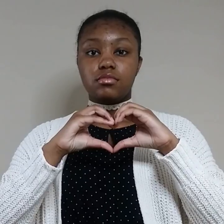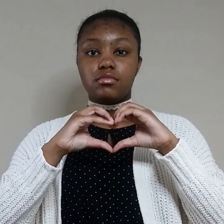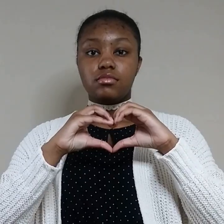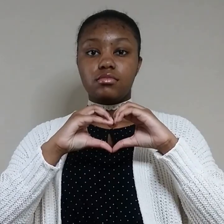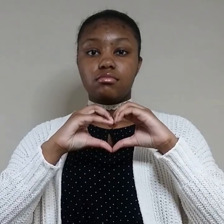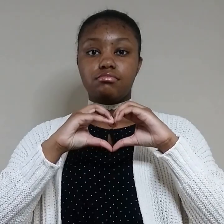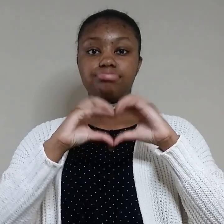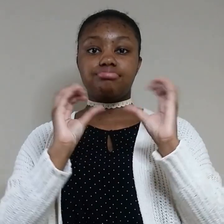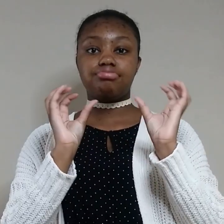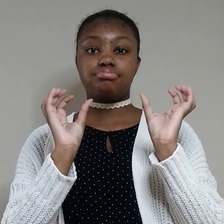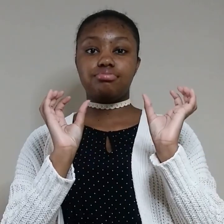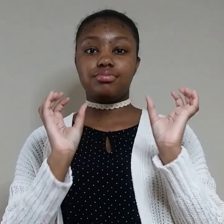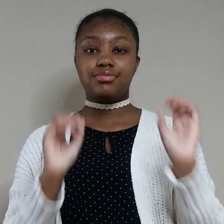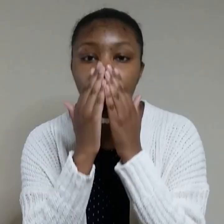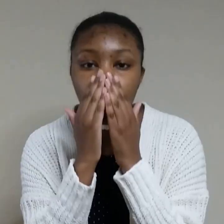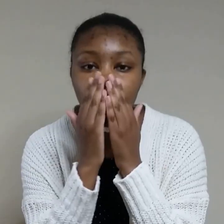But I do